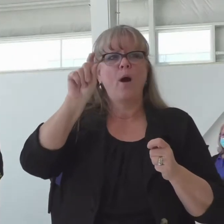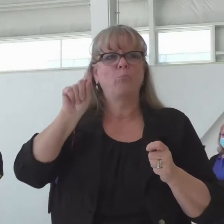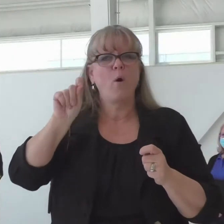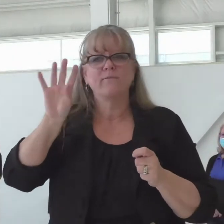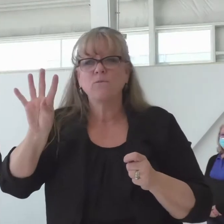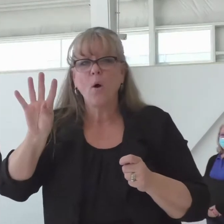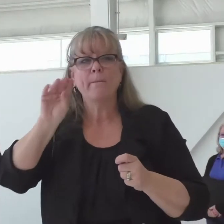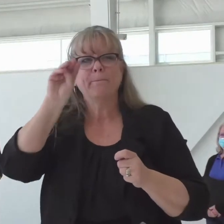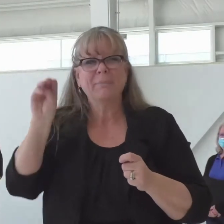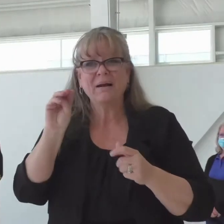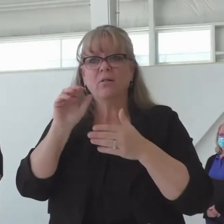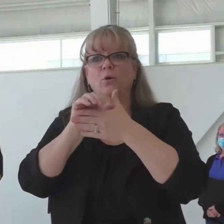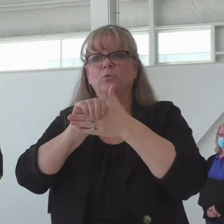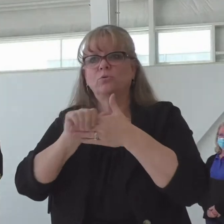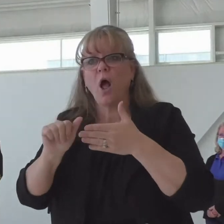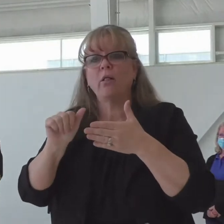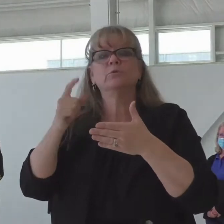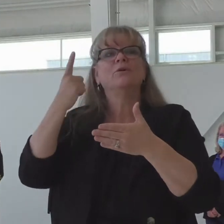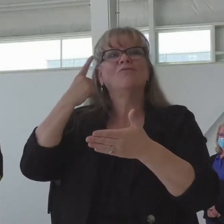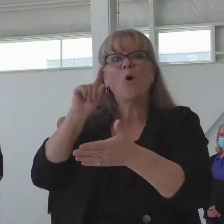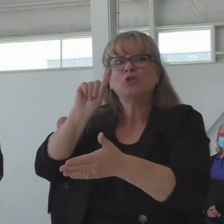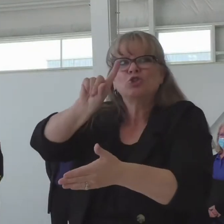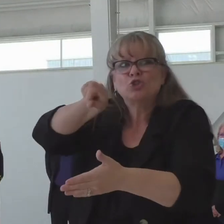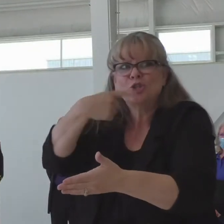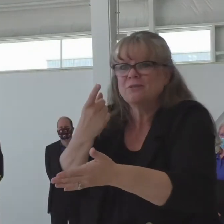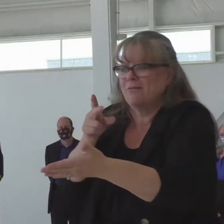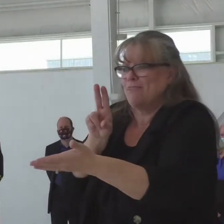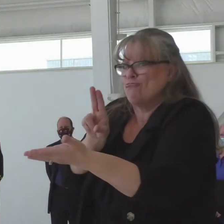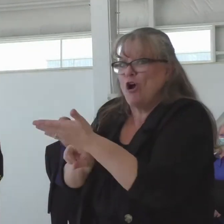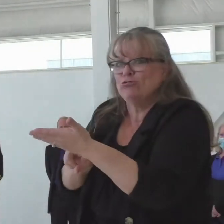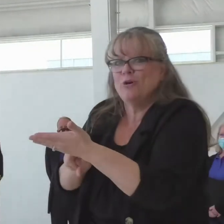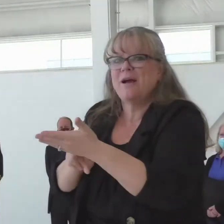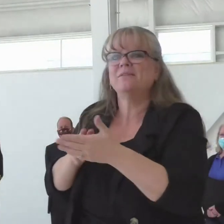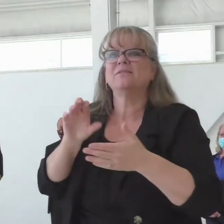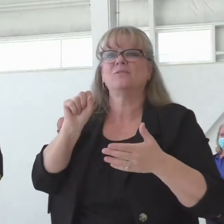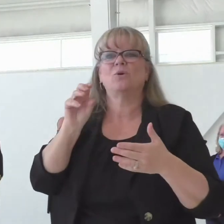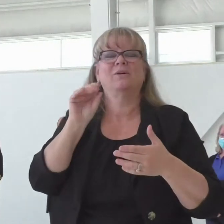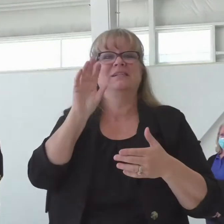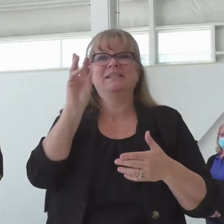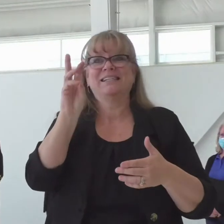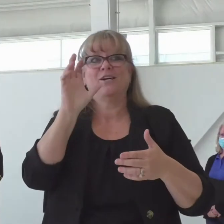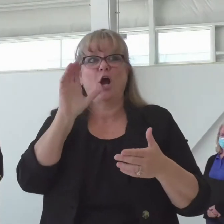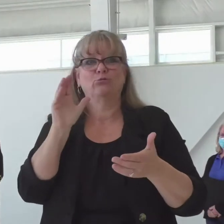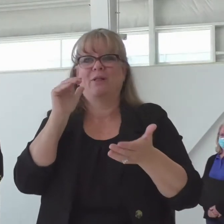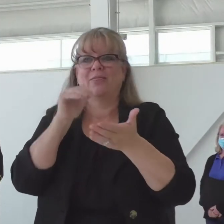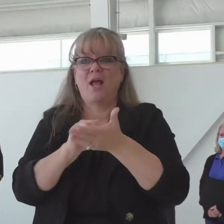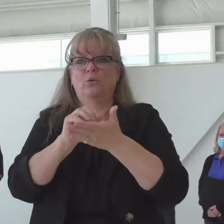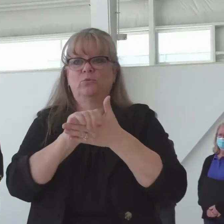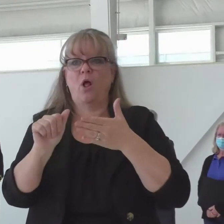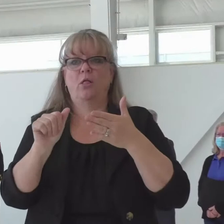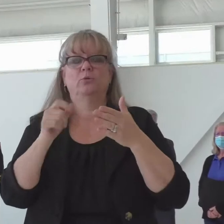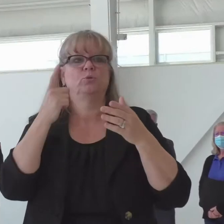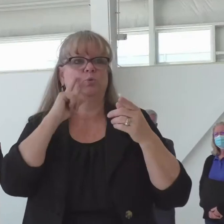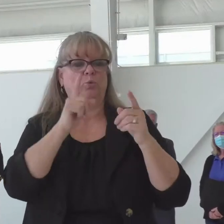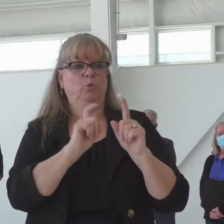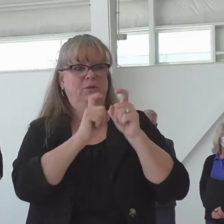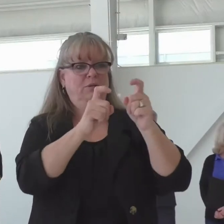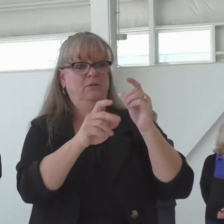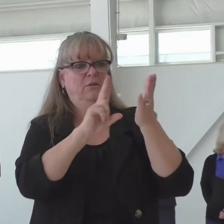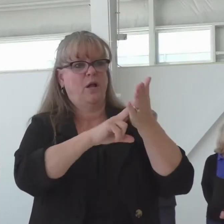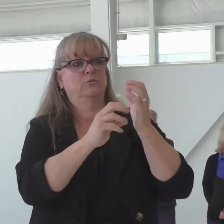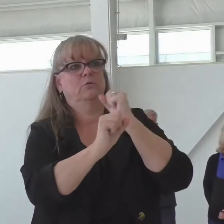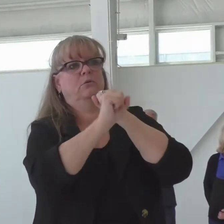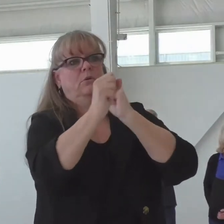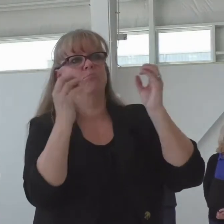contracts. So it's about $600,000 in money to extend those contracts. Vaughn, do you remember